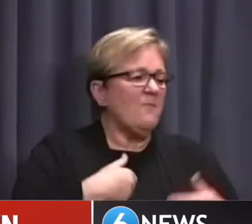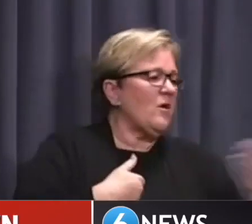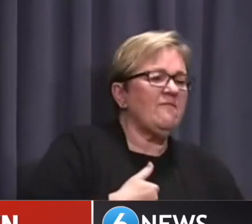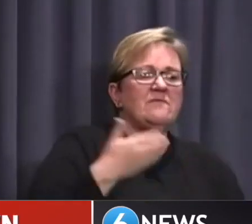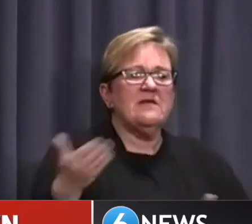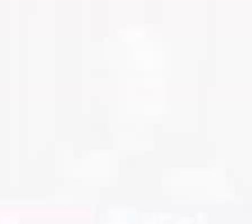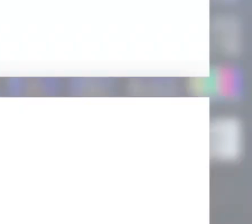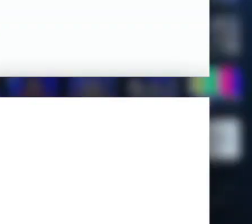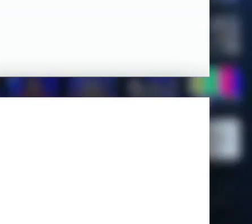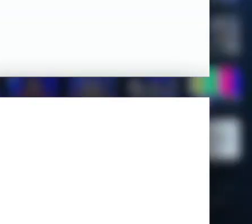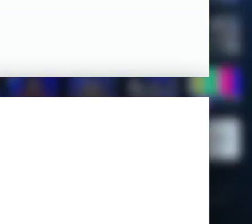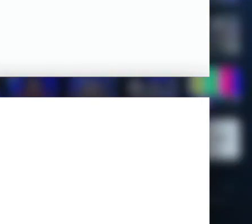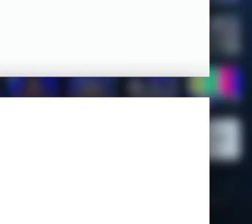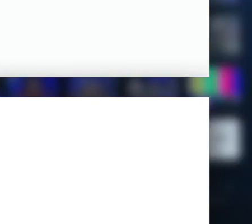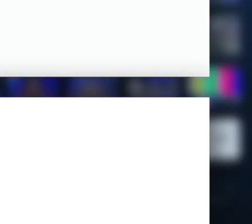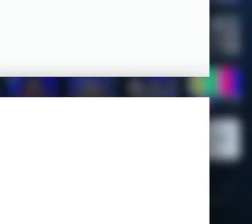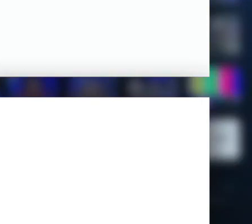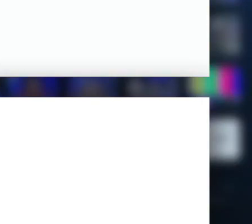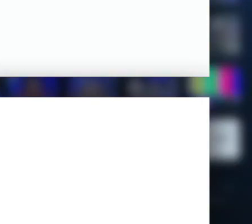very easily.